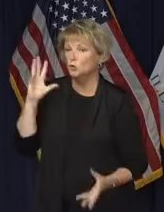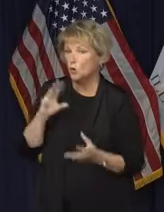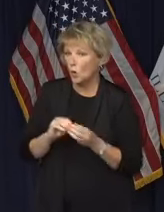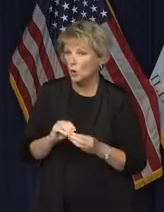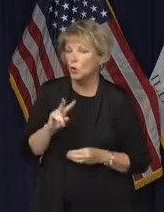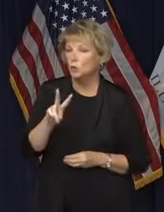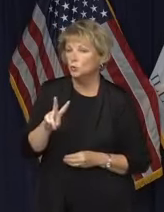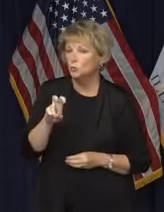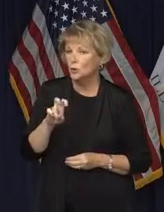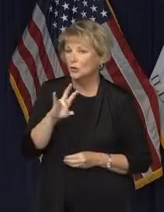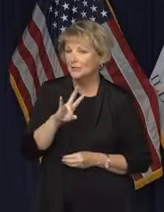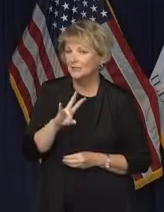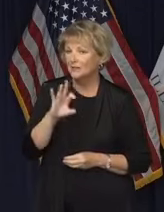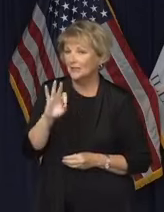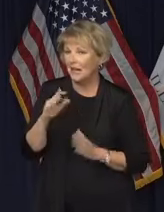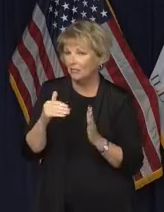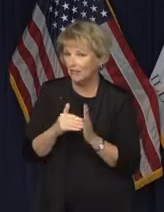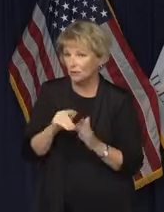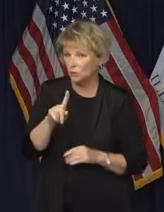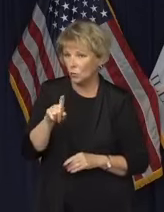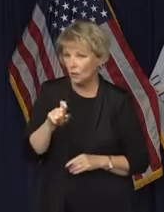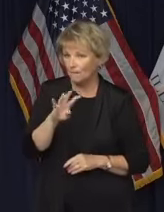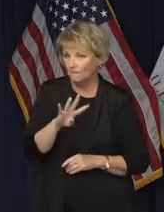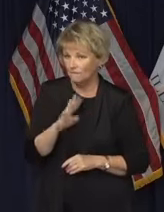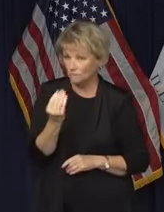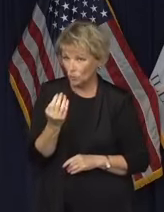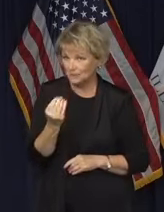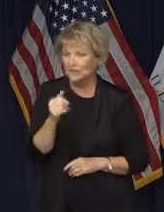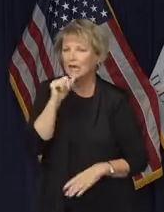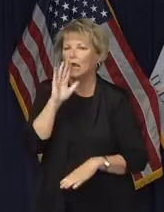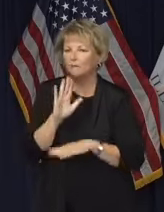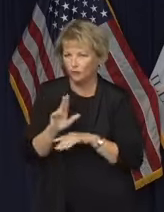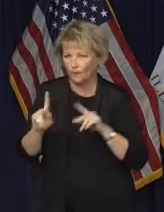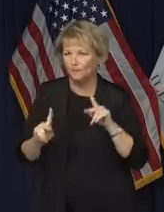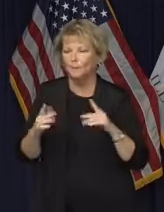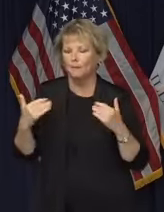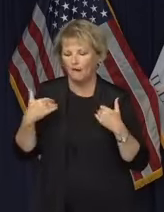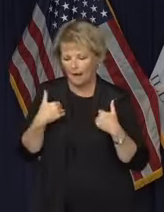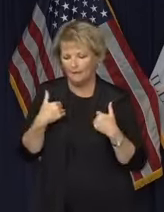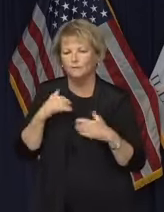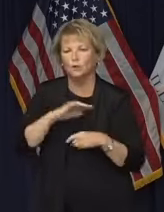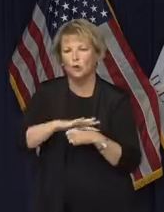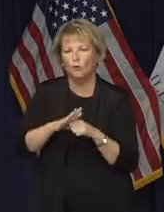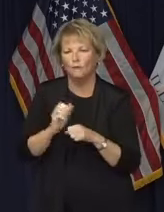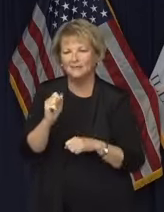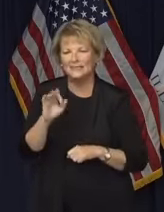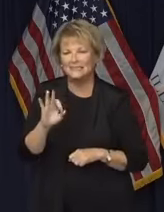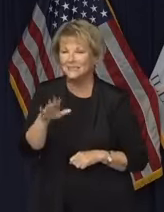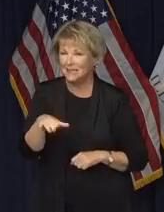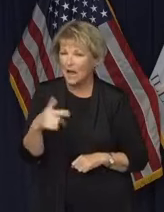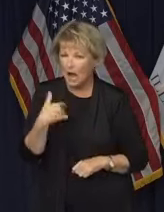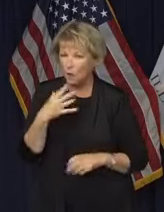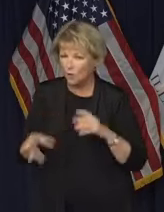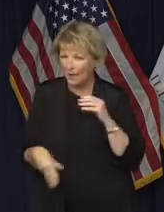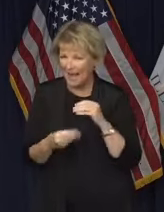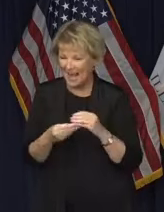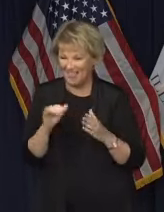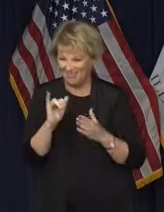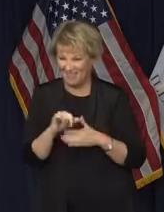279,114 confirmed cases. I need to add here that these 1